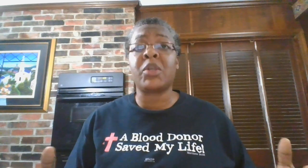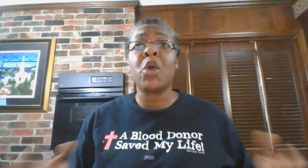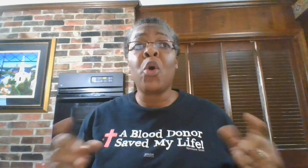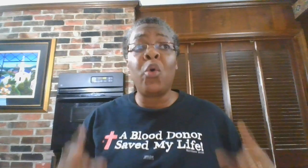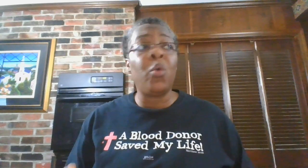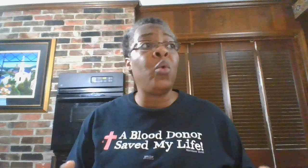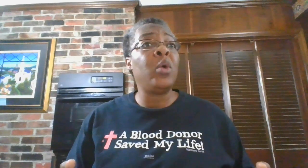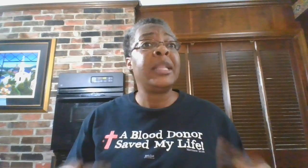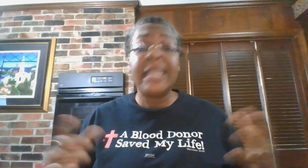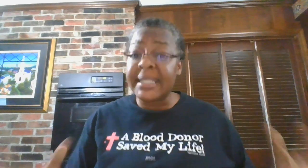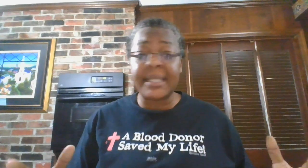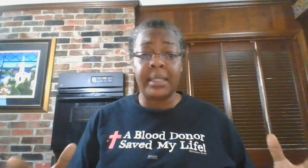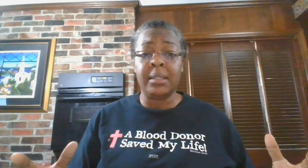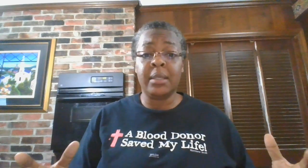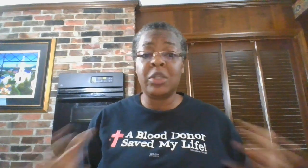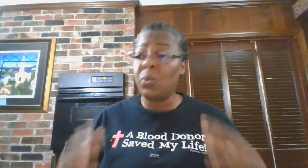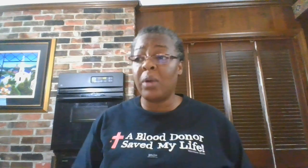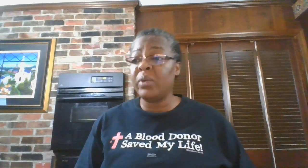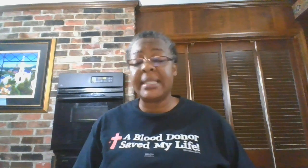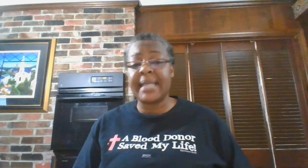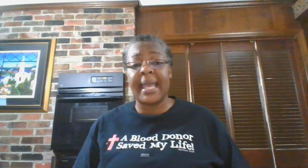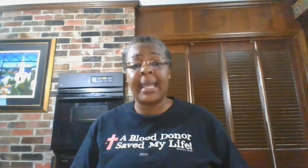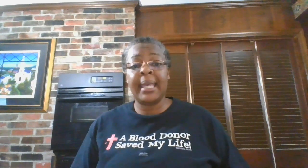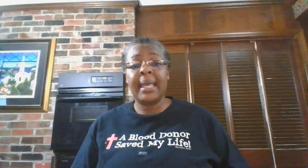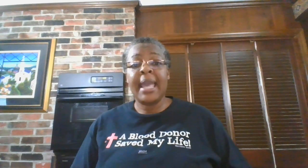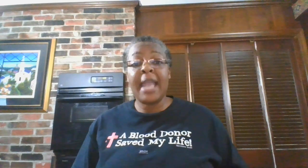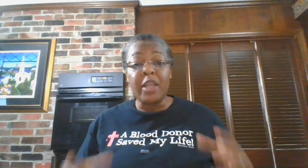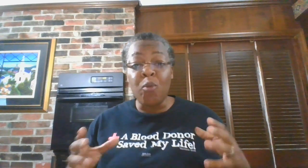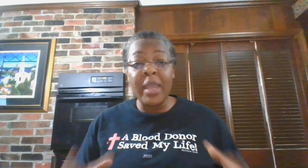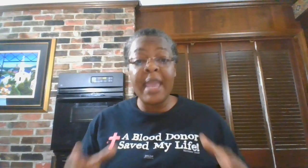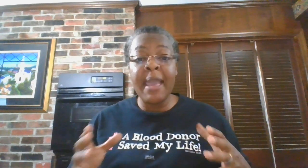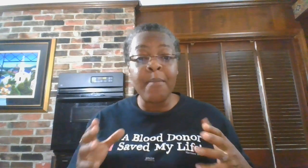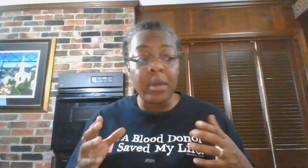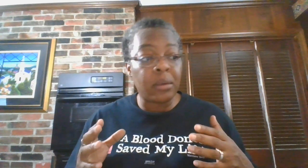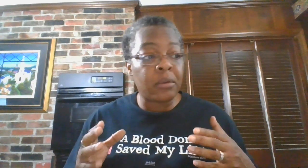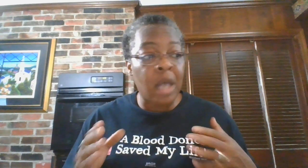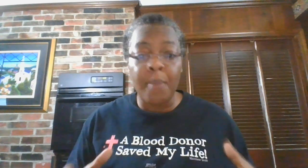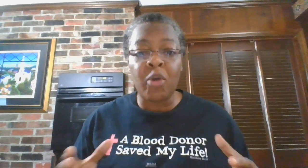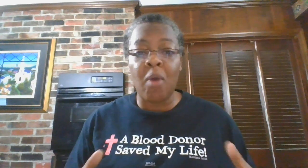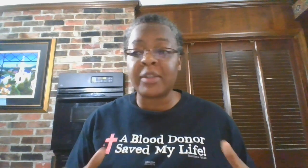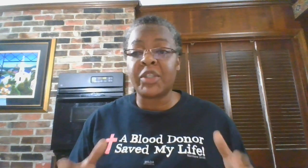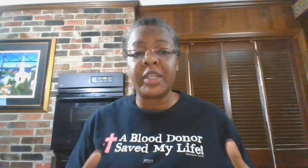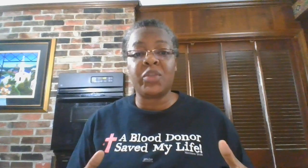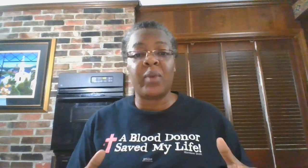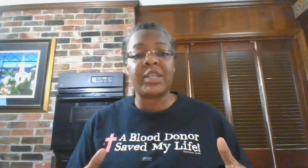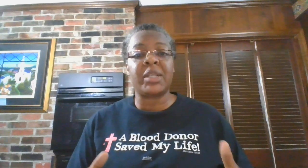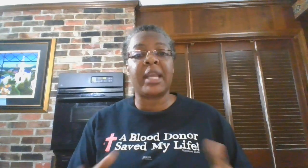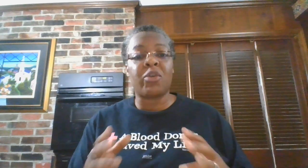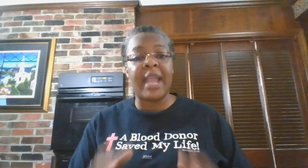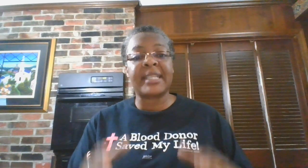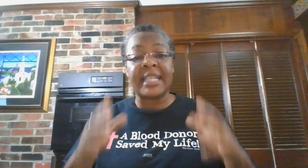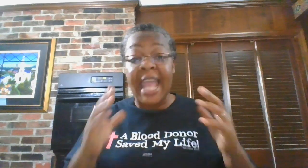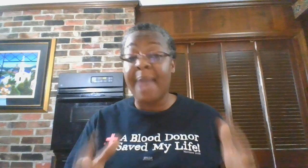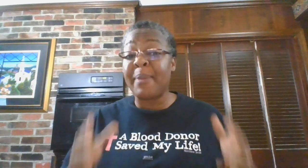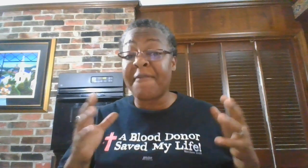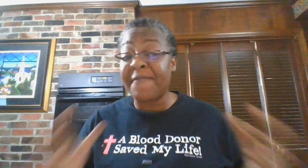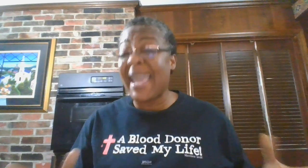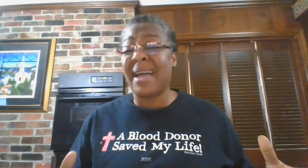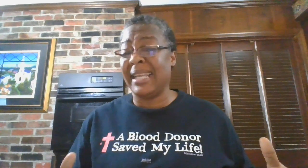who listen to what we say. And if we come across a situation that creates an epic fail in